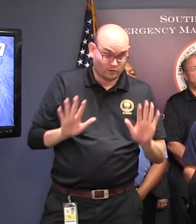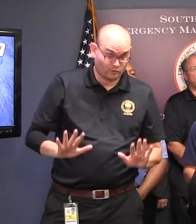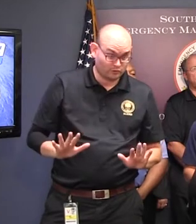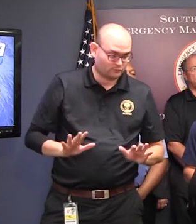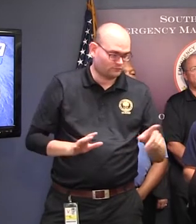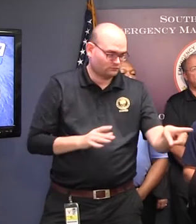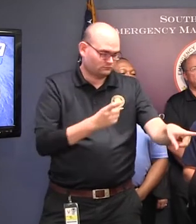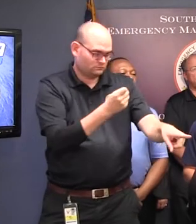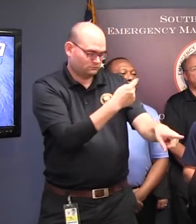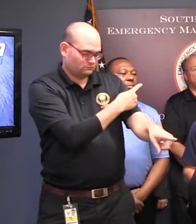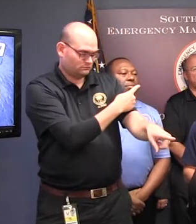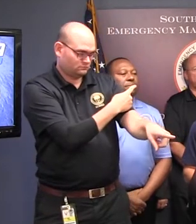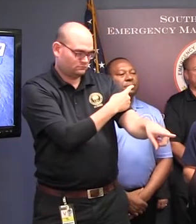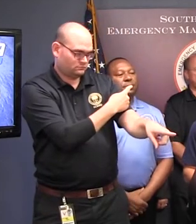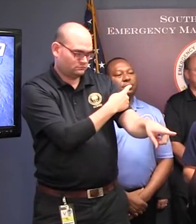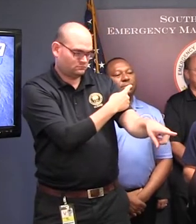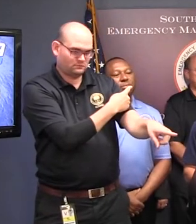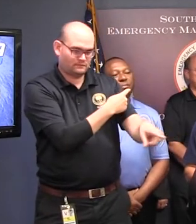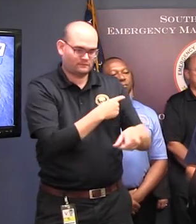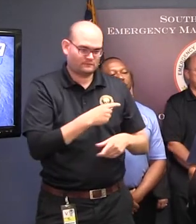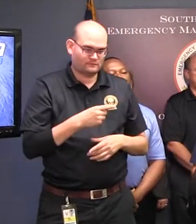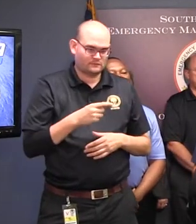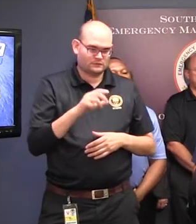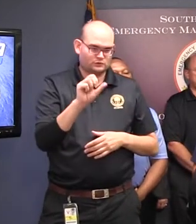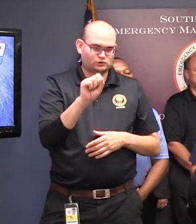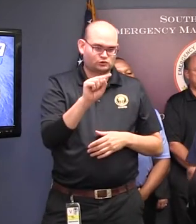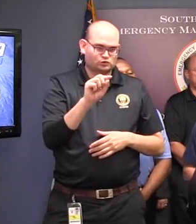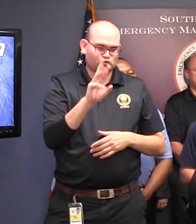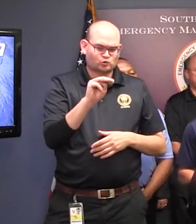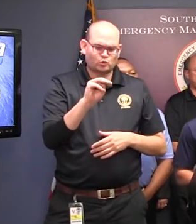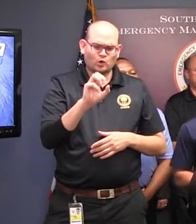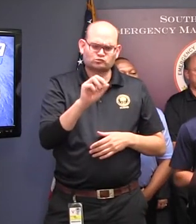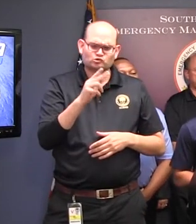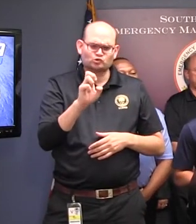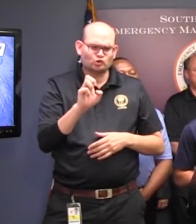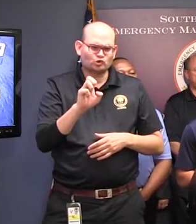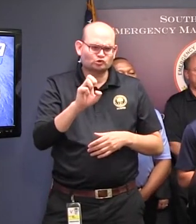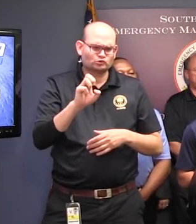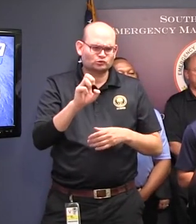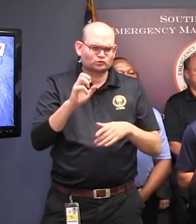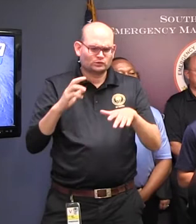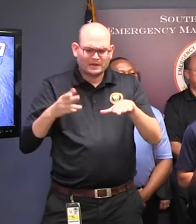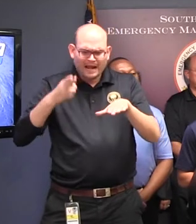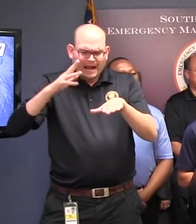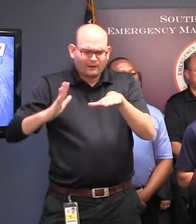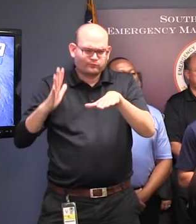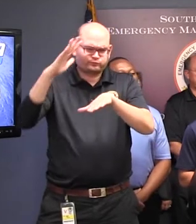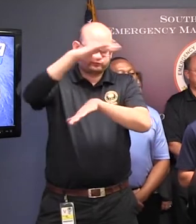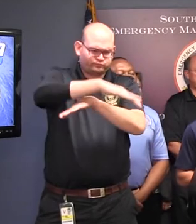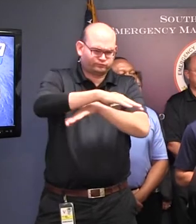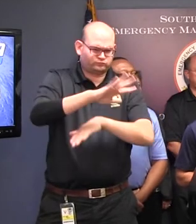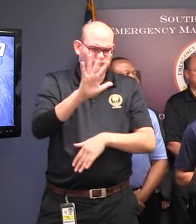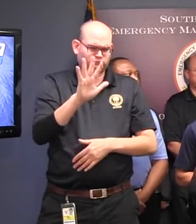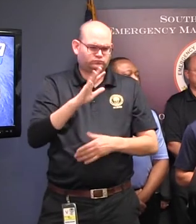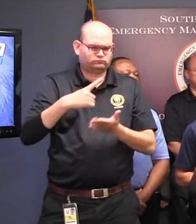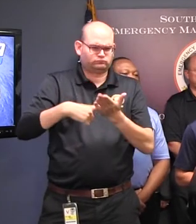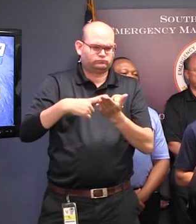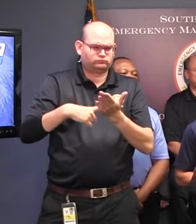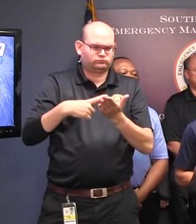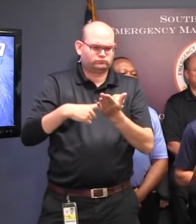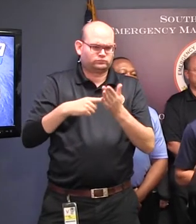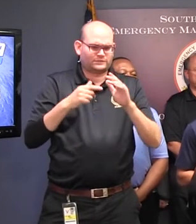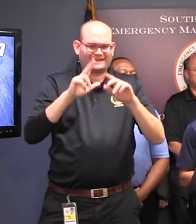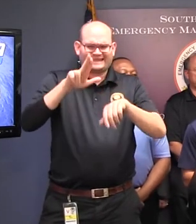Any bites in terms of storm surge as possible? We're going to work with the Hurricane Center today to try to refine some numbers and be able to give you a little more detail this